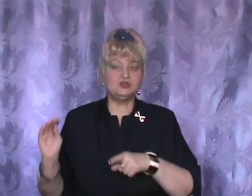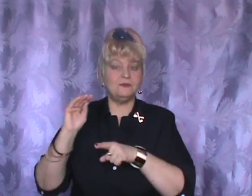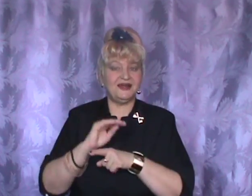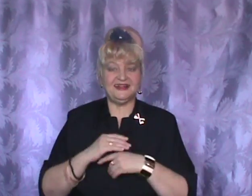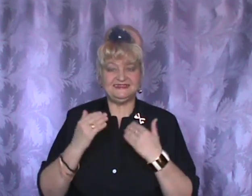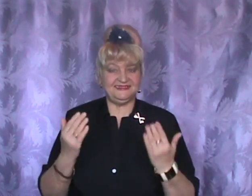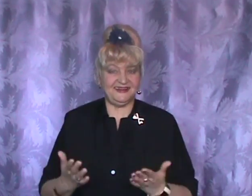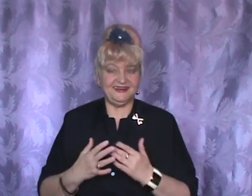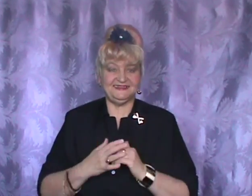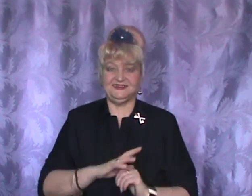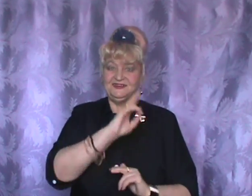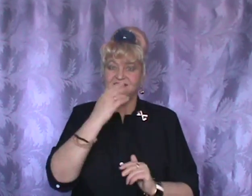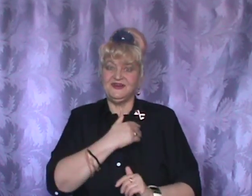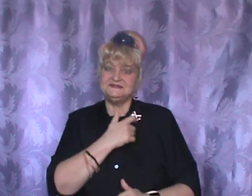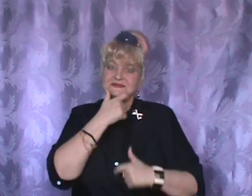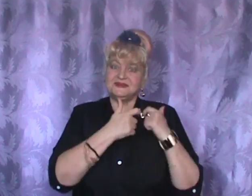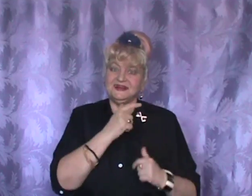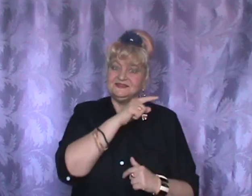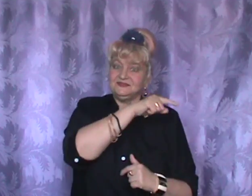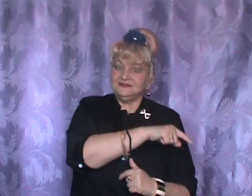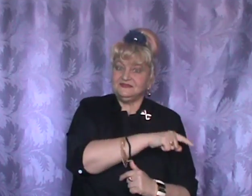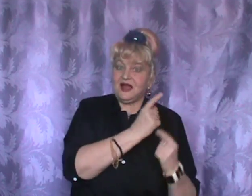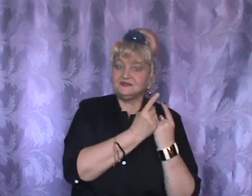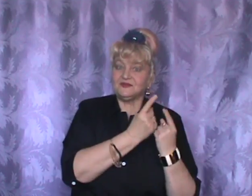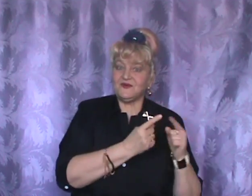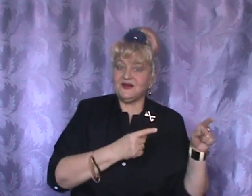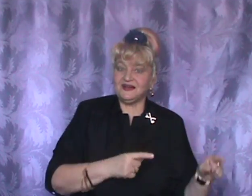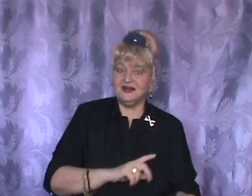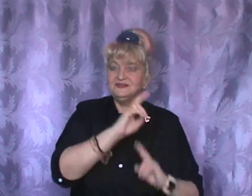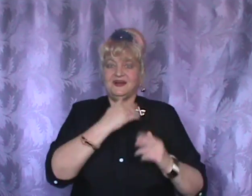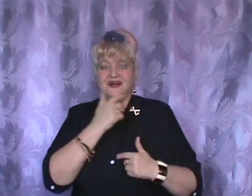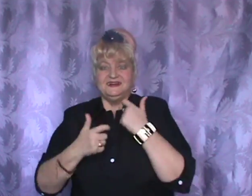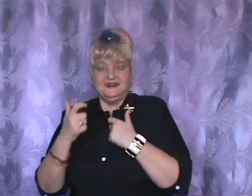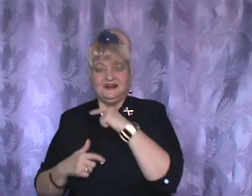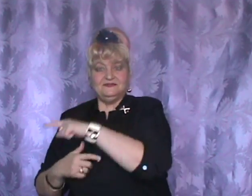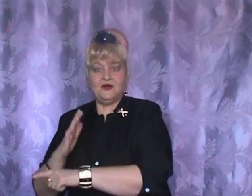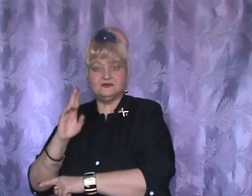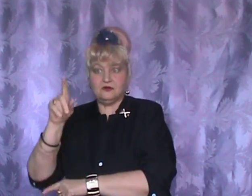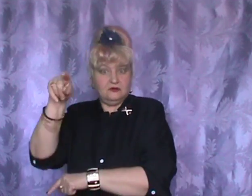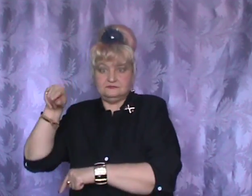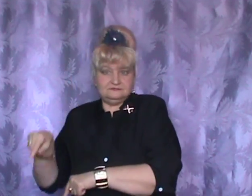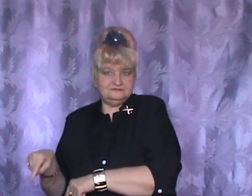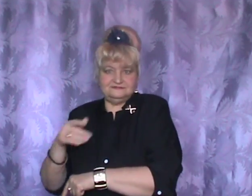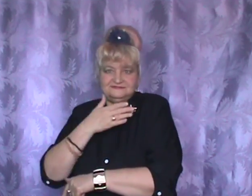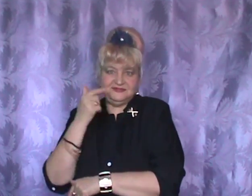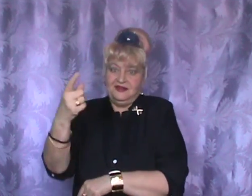Don't let them do that Do that Do No, no